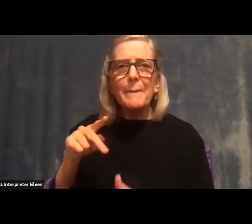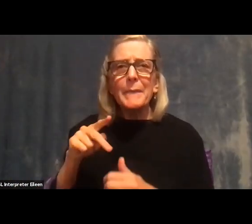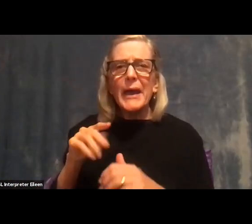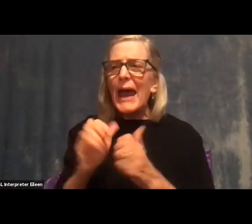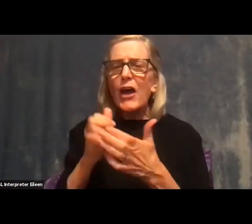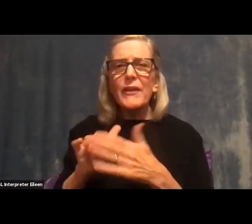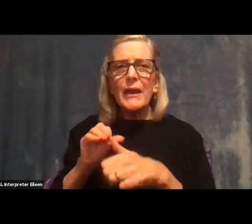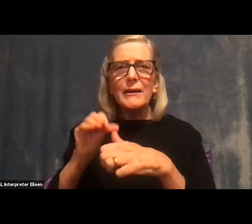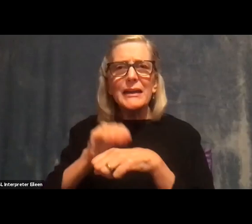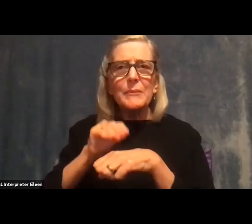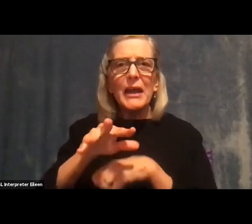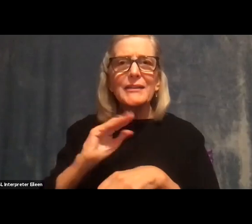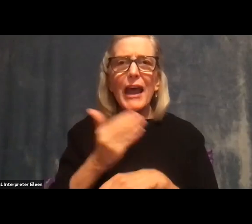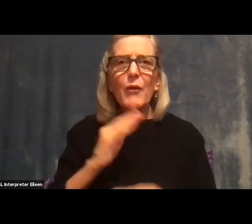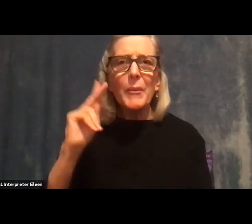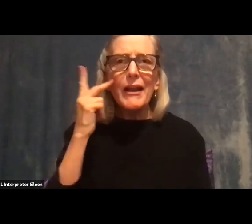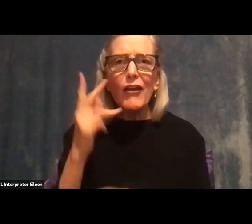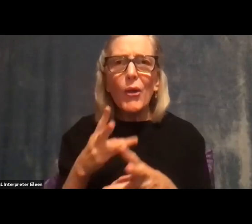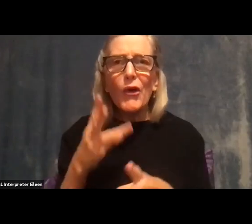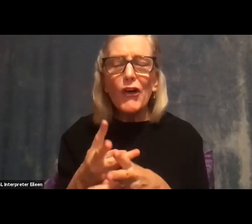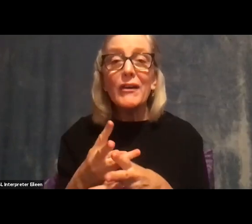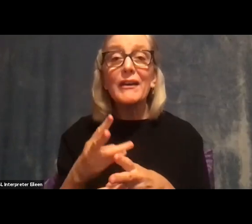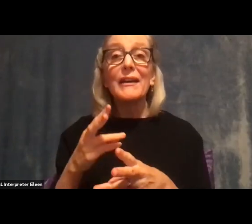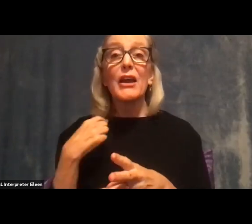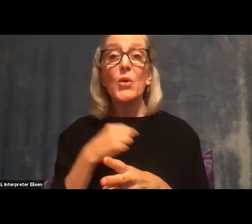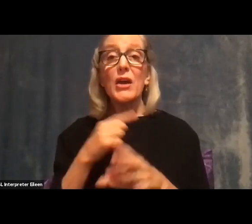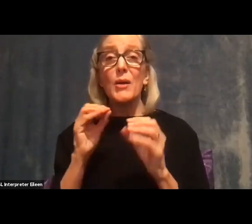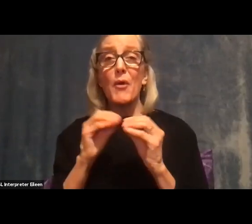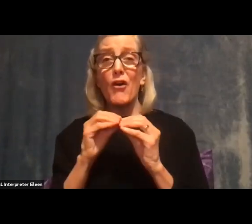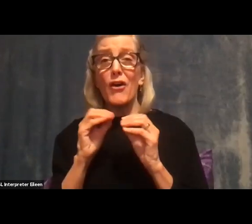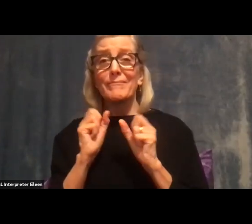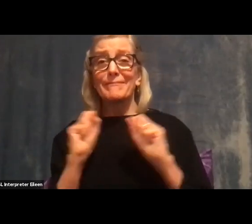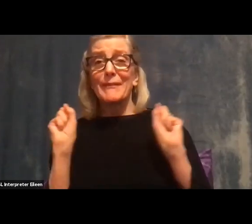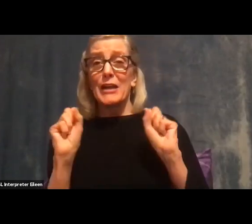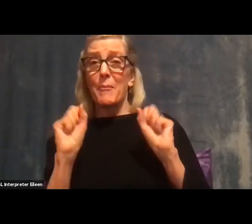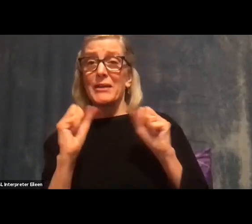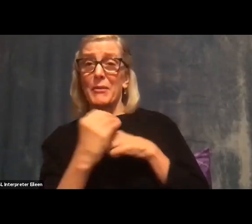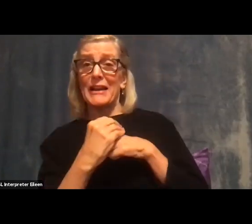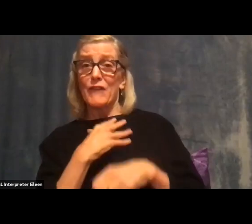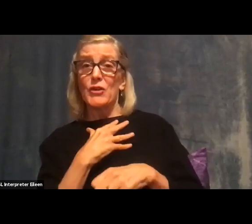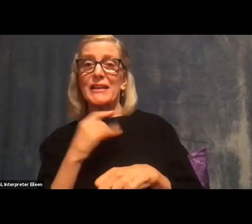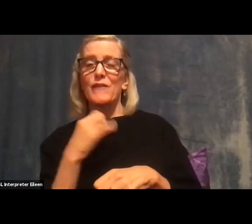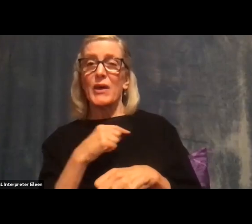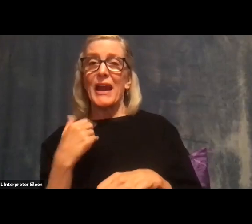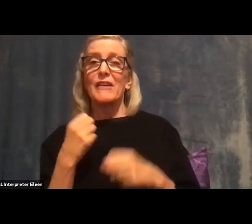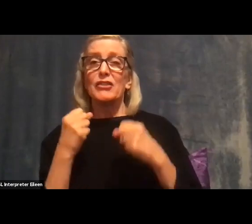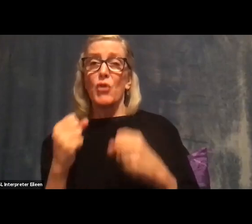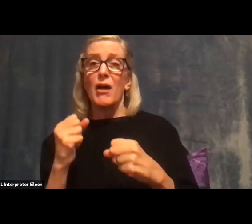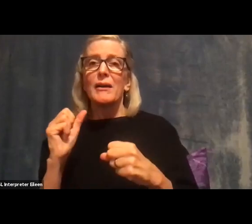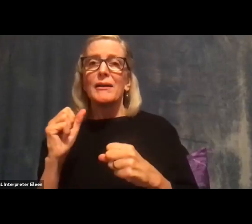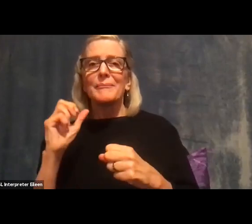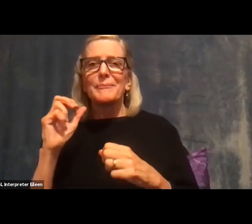vulnerable if we have, you know, really strong party identification. So people who are very invested in politics, and those are the people who vote, right?